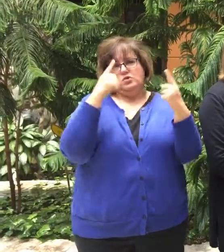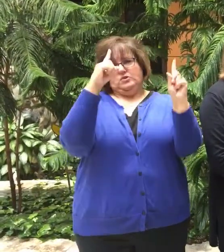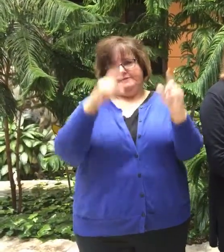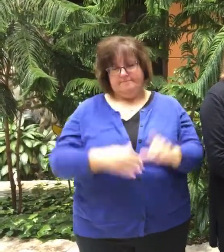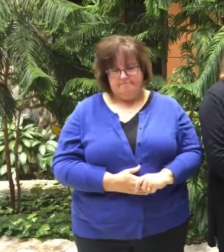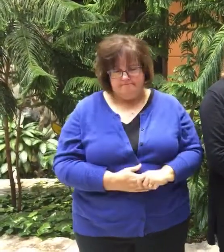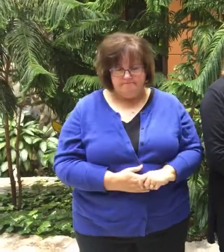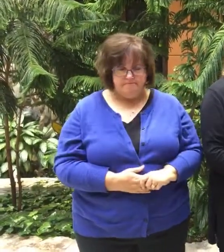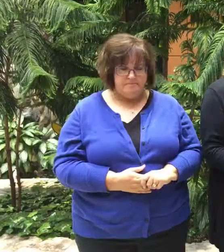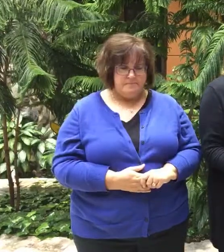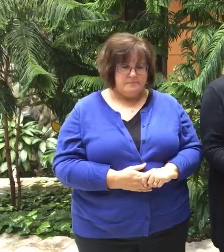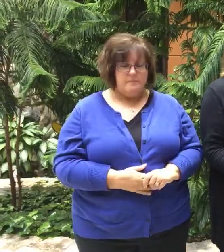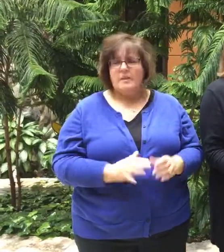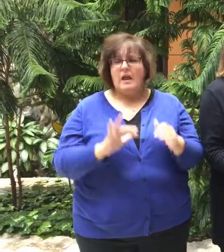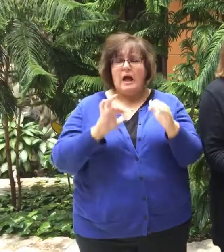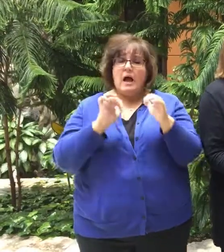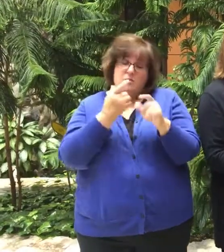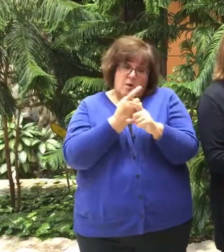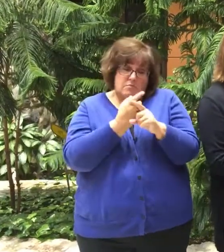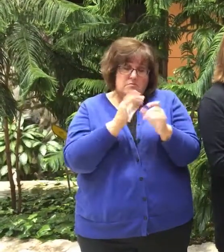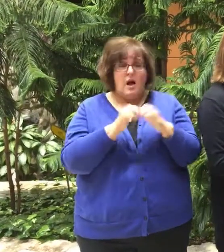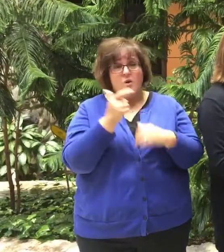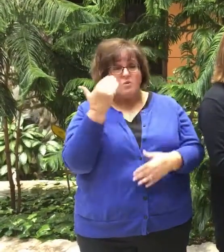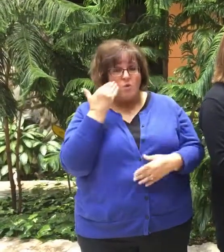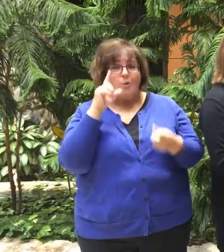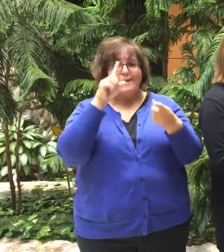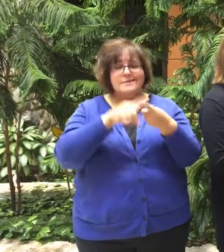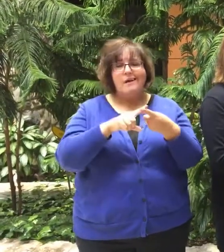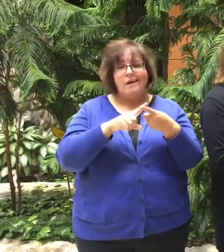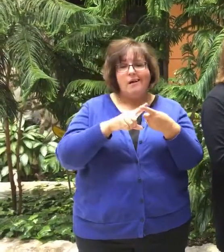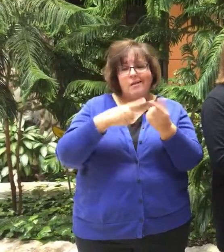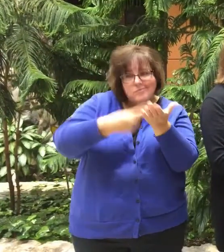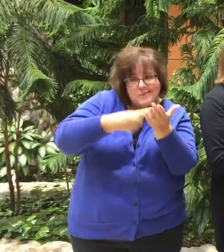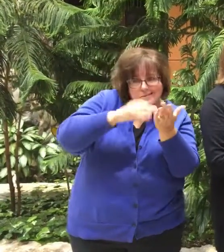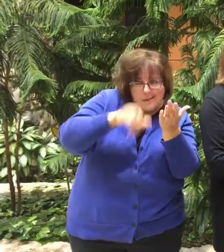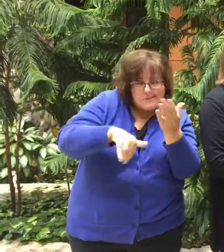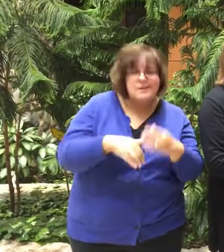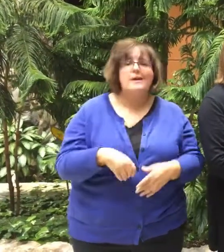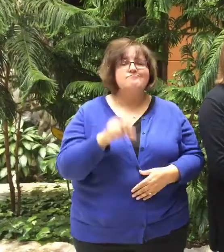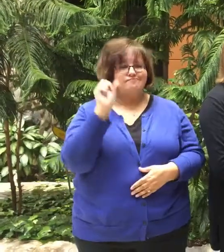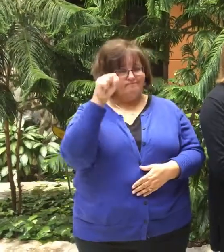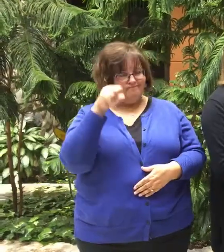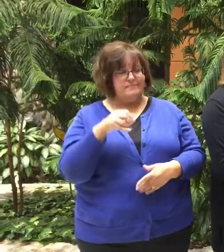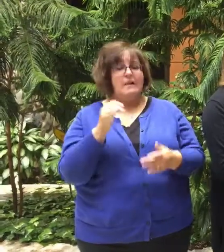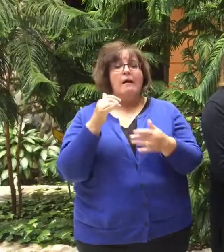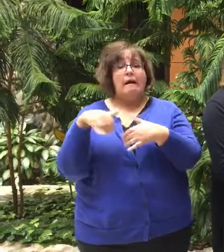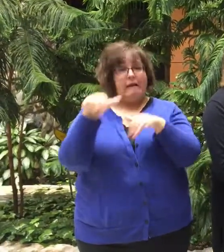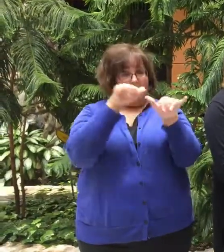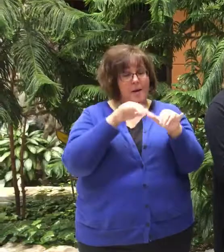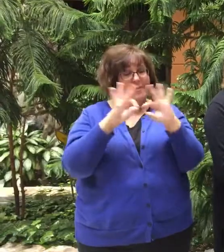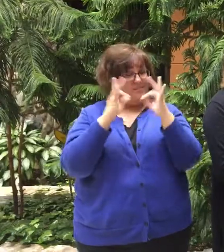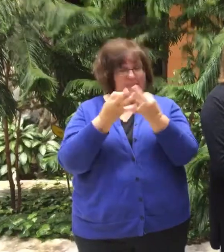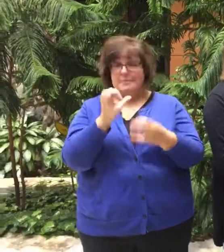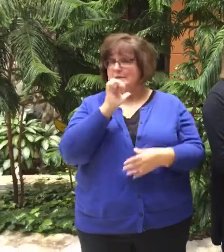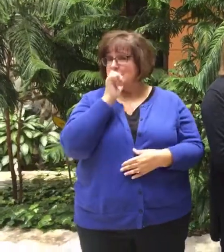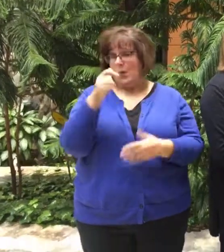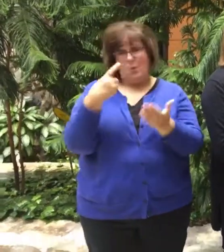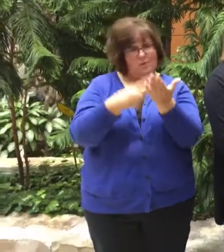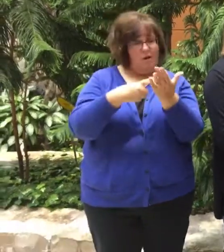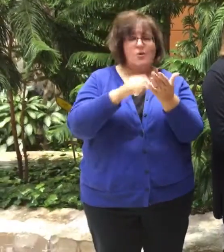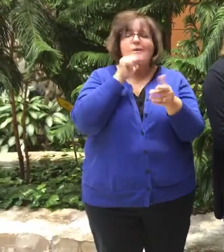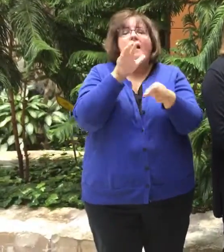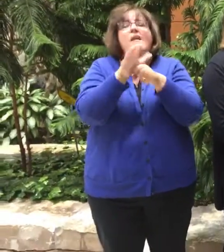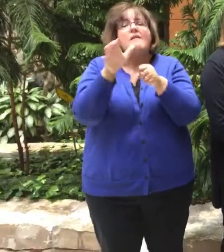Right. Because how would you know unless you talked about it, right? And it's quite common that family members have not talked or talked